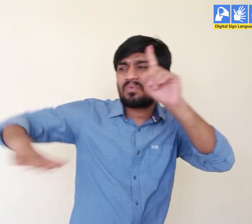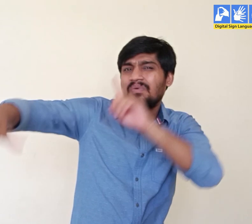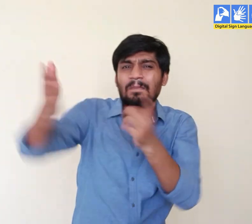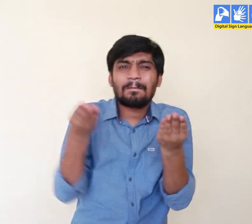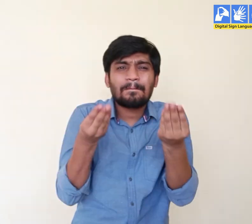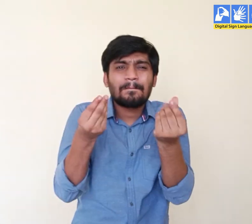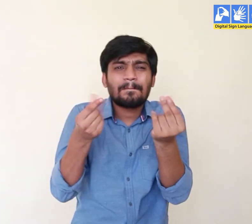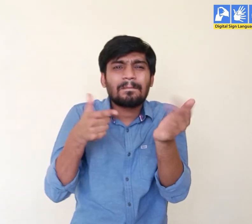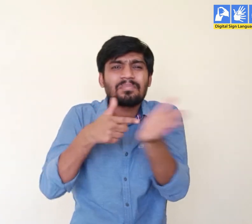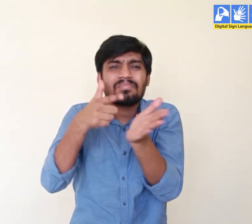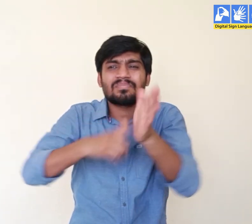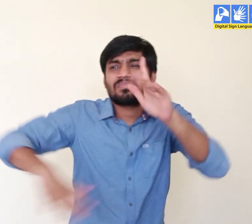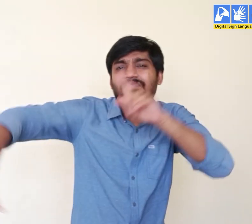Village terrain.